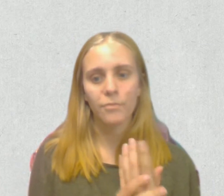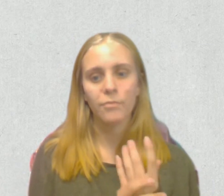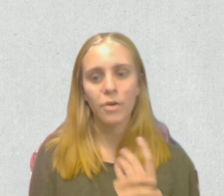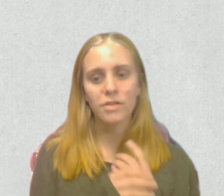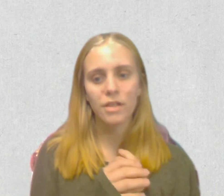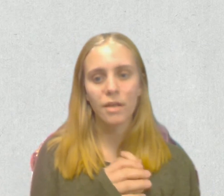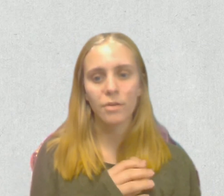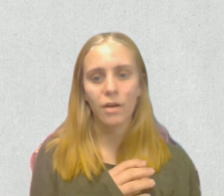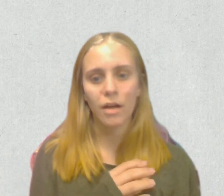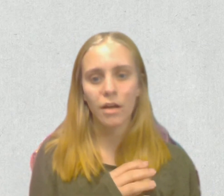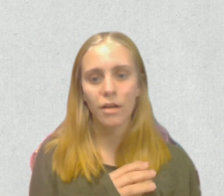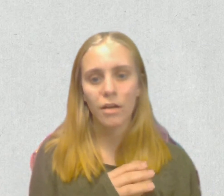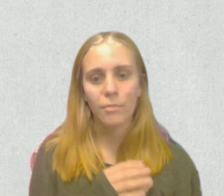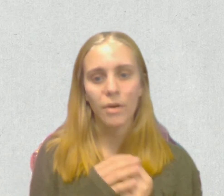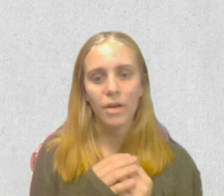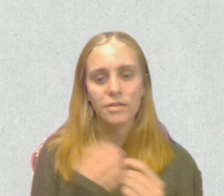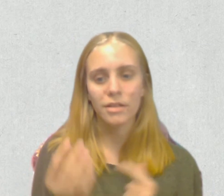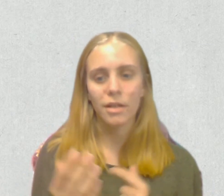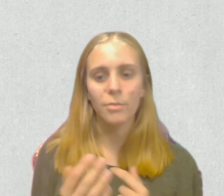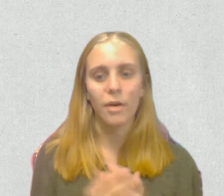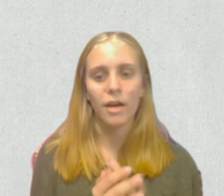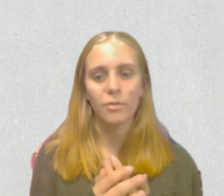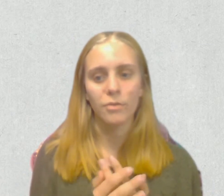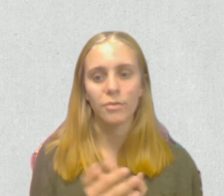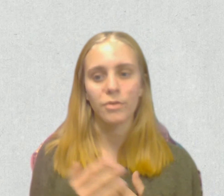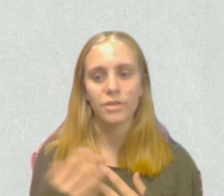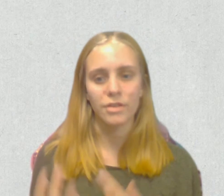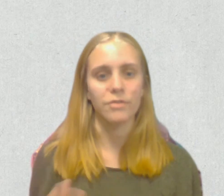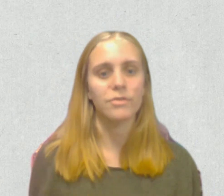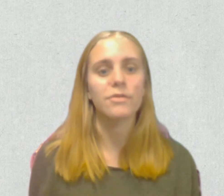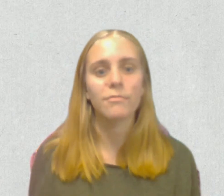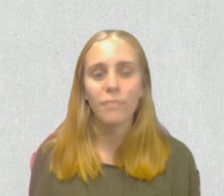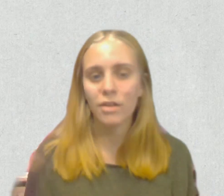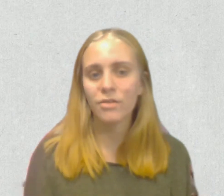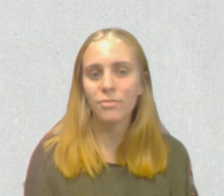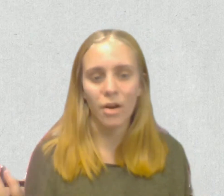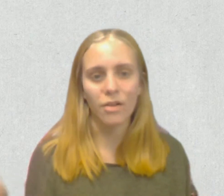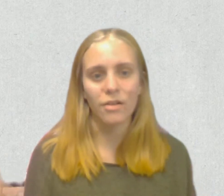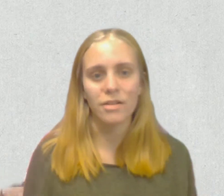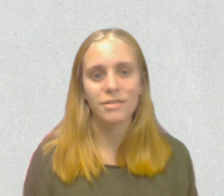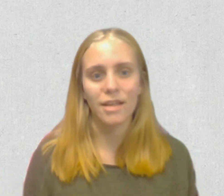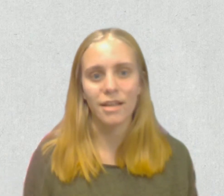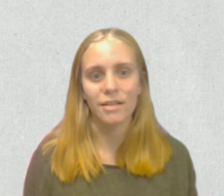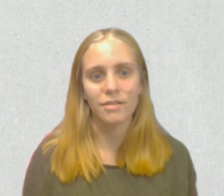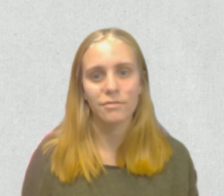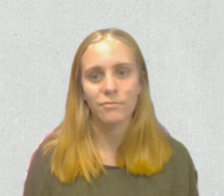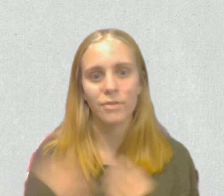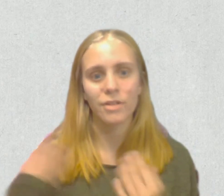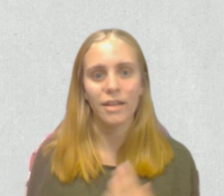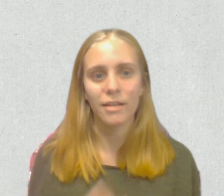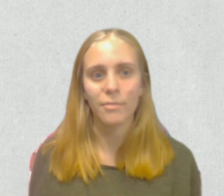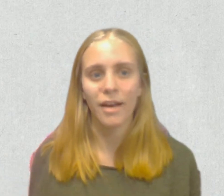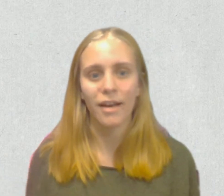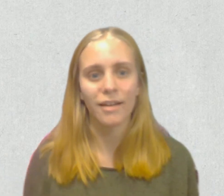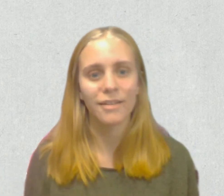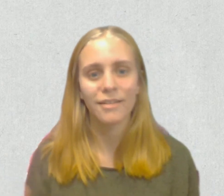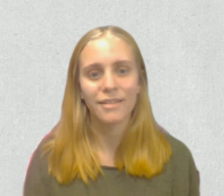both CWI but CWI will continue to to monitor progress and relay it back.